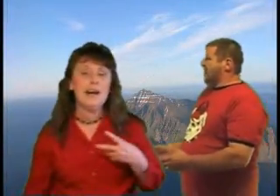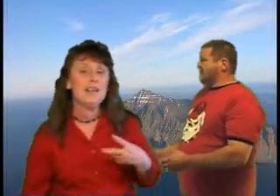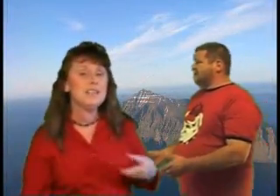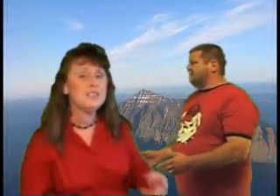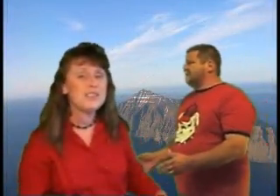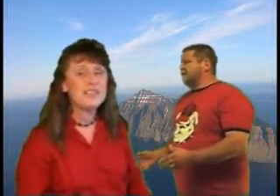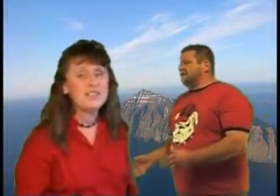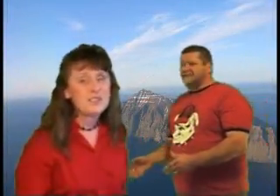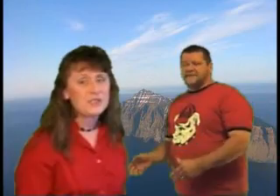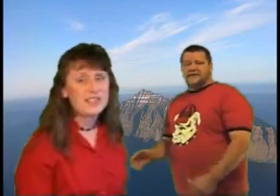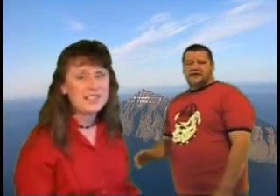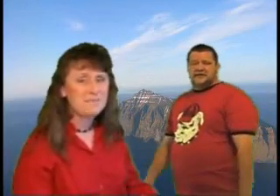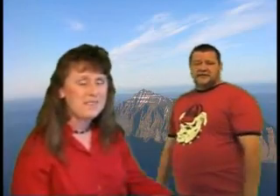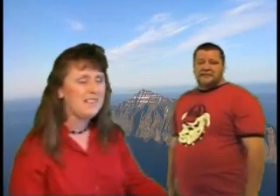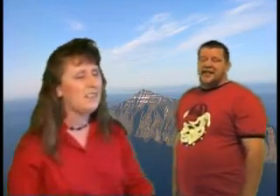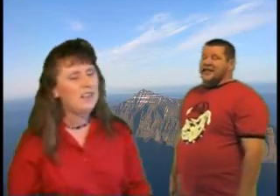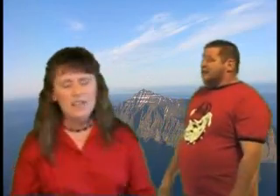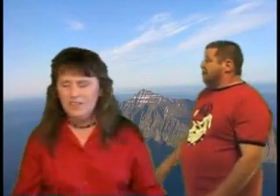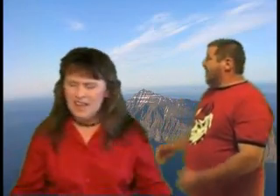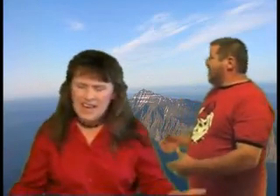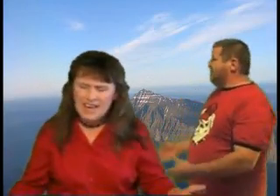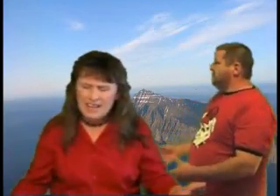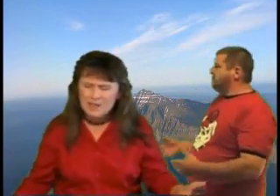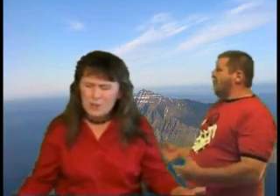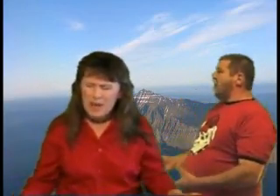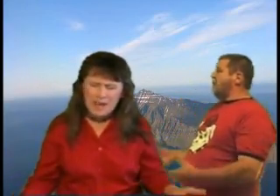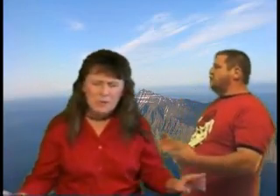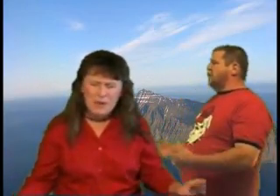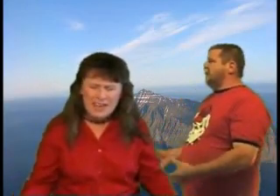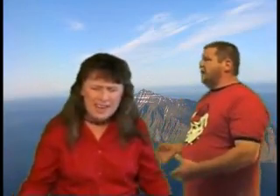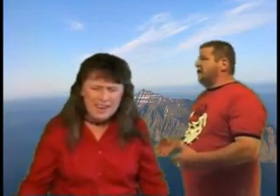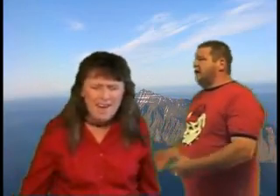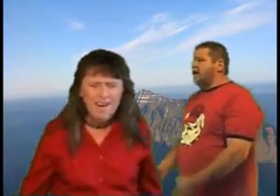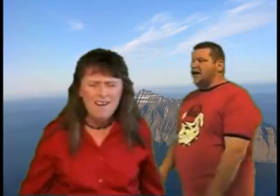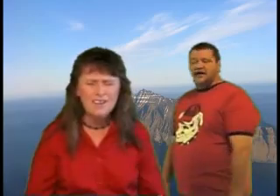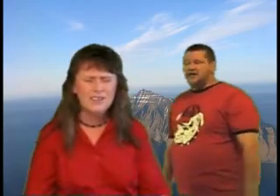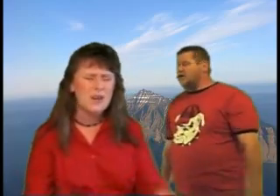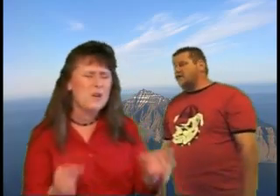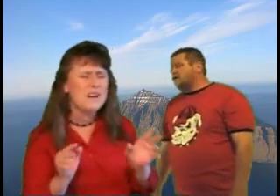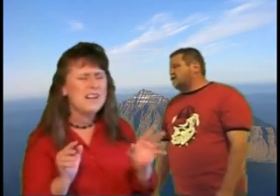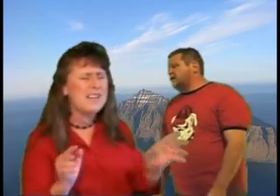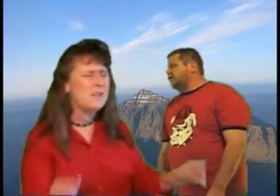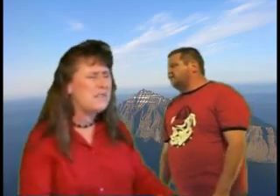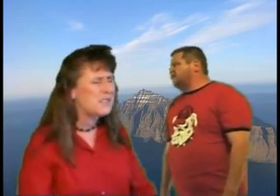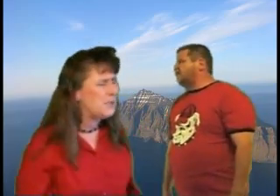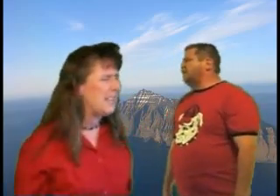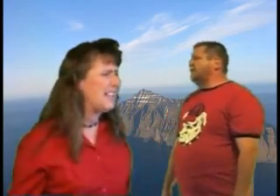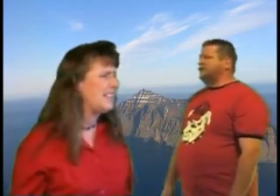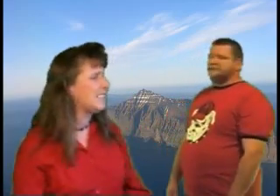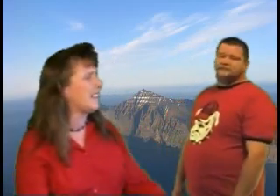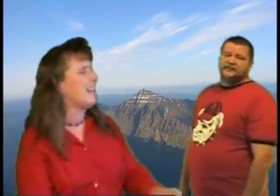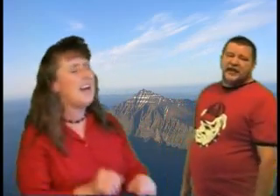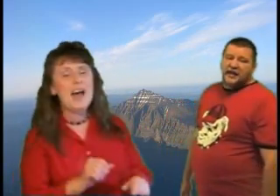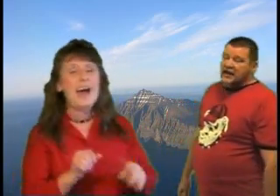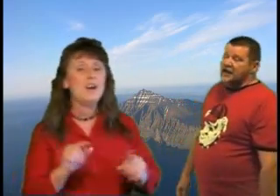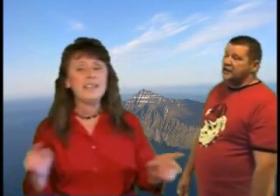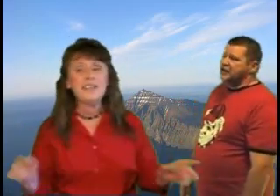I learned in the spring, that is what we are No one in between,